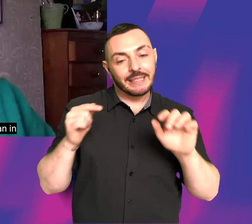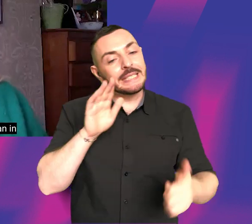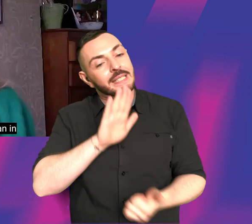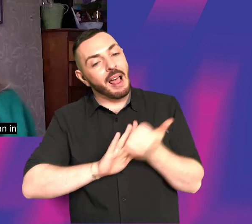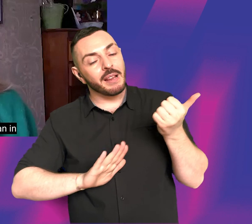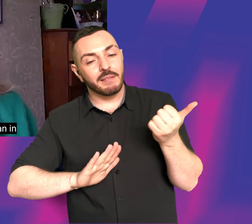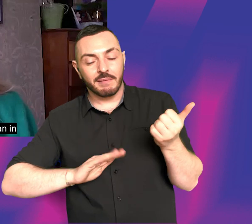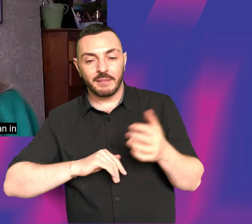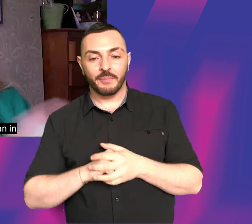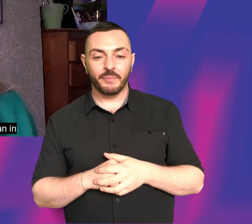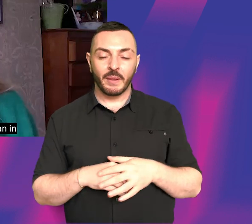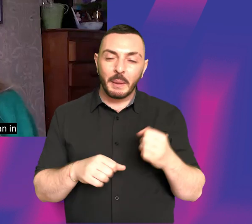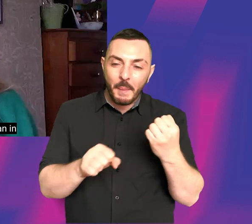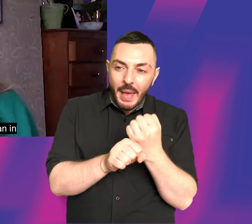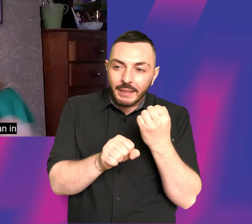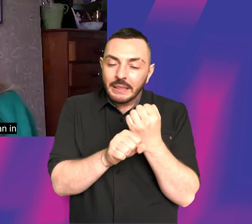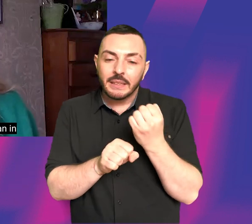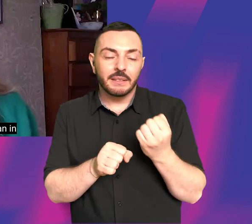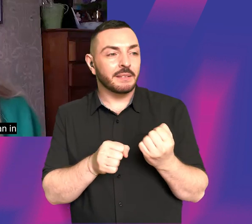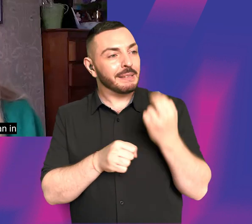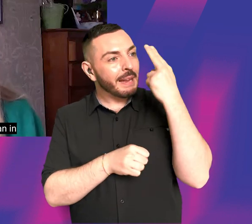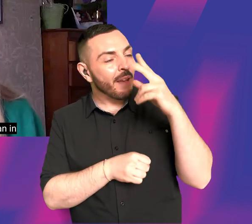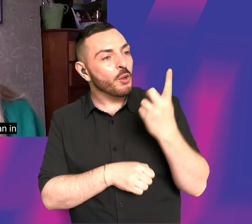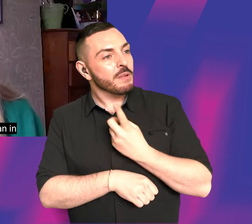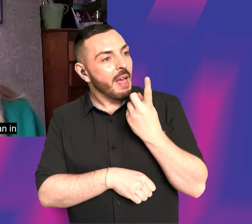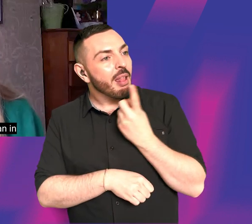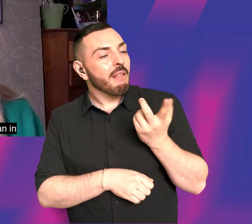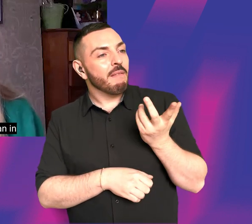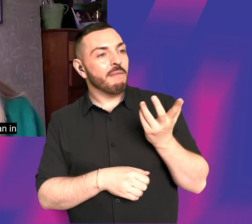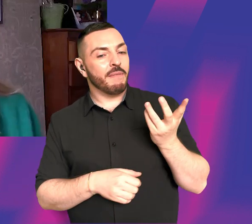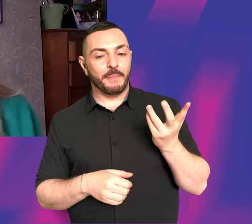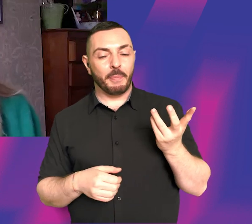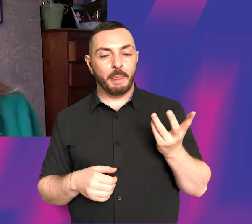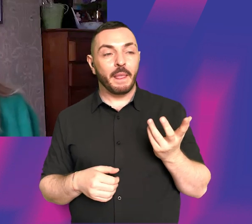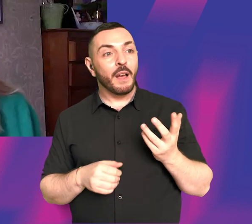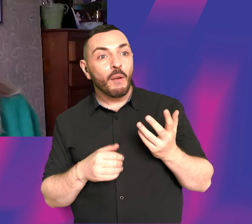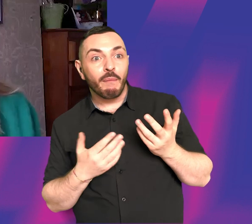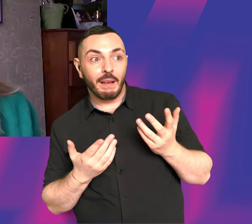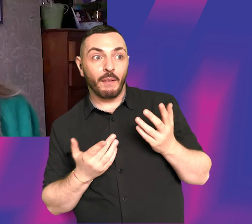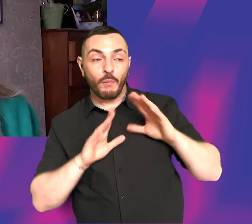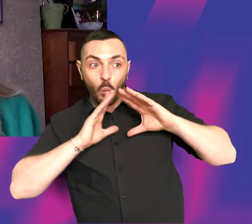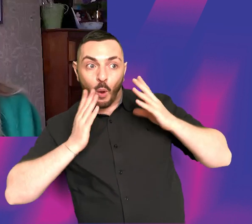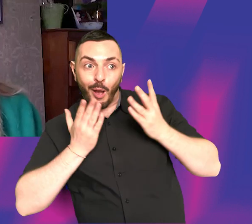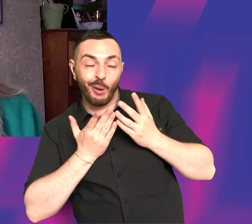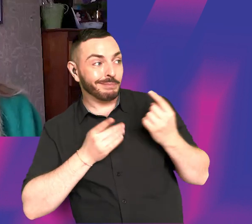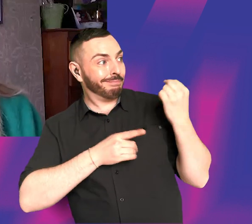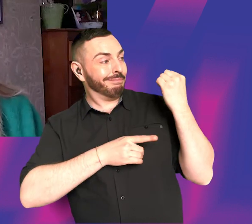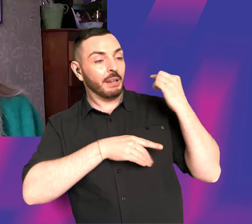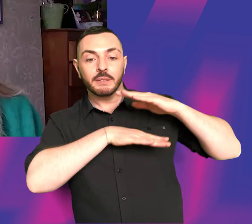making a name for yourself as a woman in, in the, in the world at that time of kind of